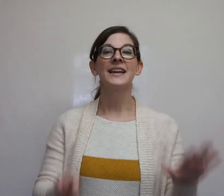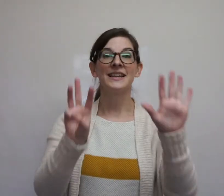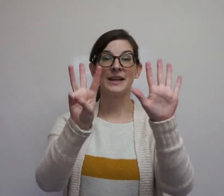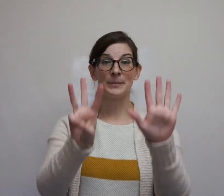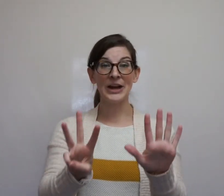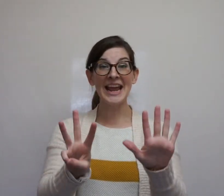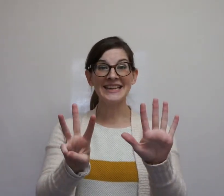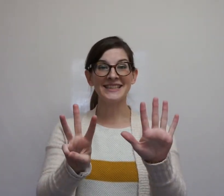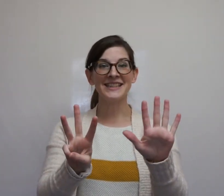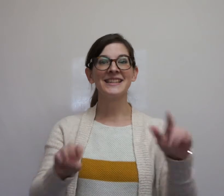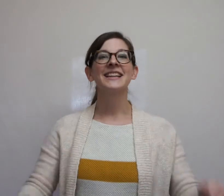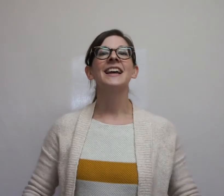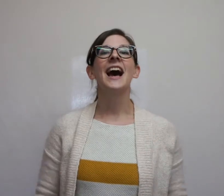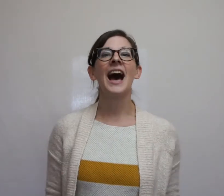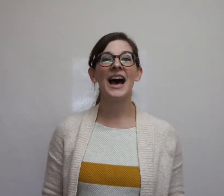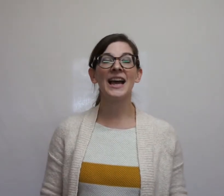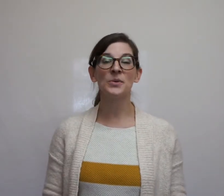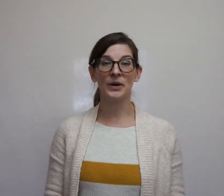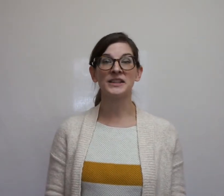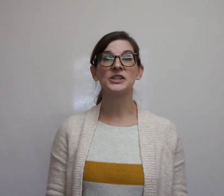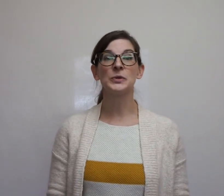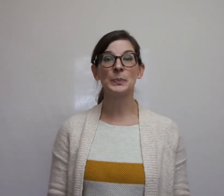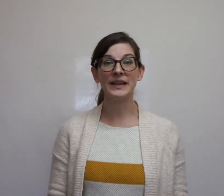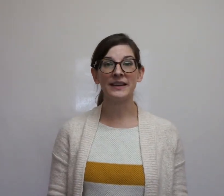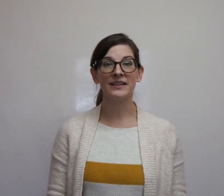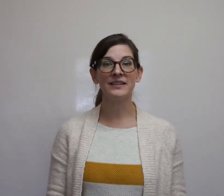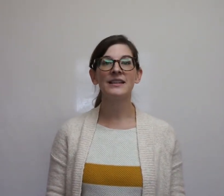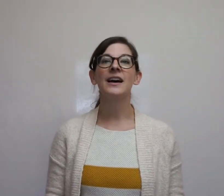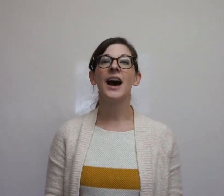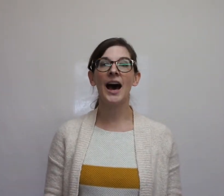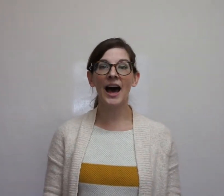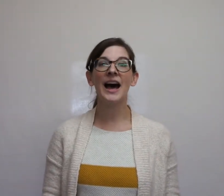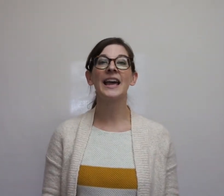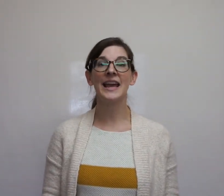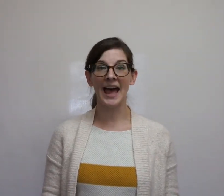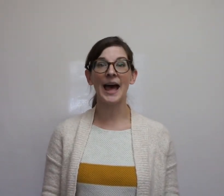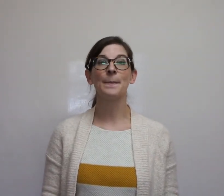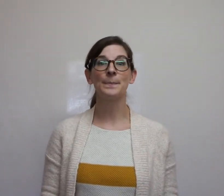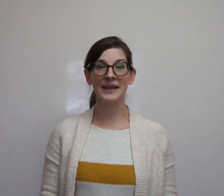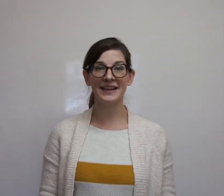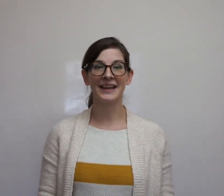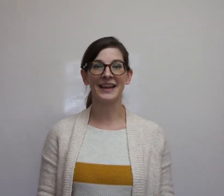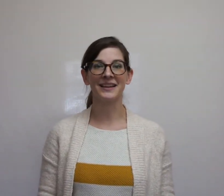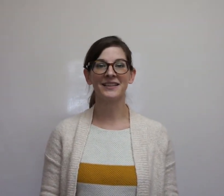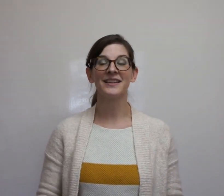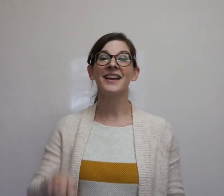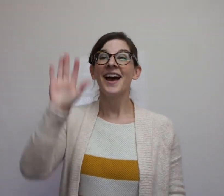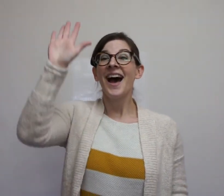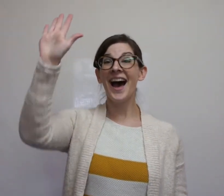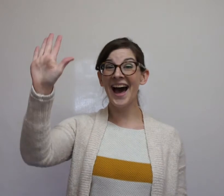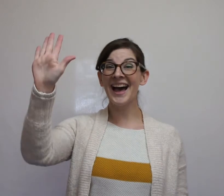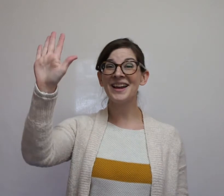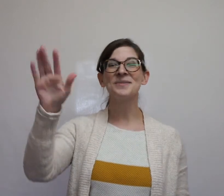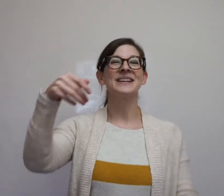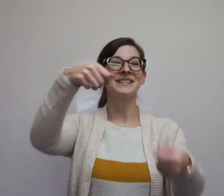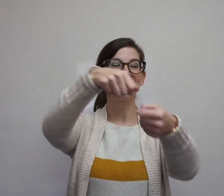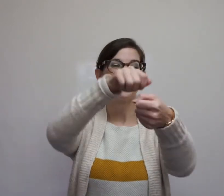Number eight, I want to peel. I am peeling. I want to